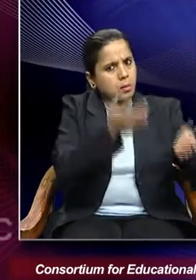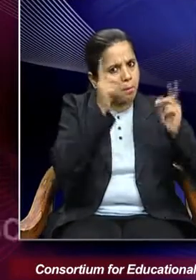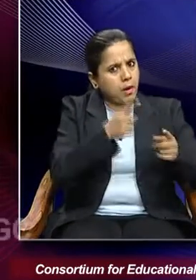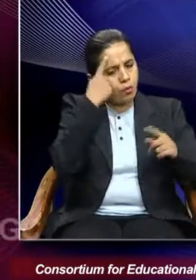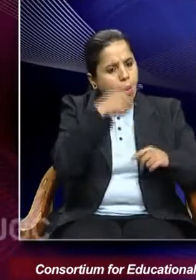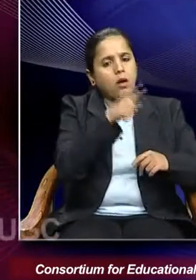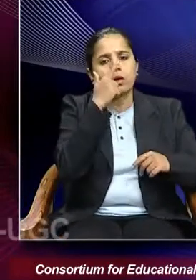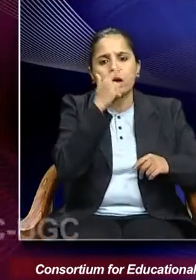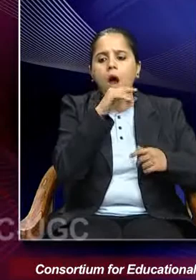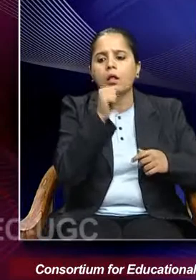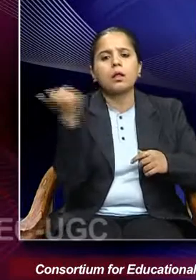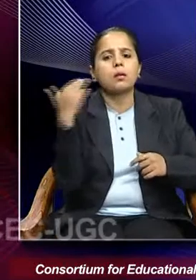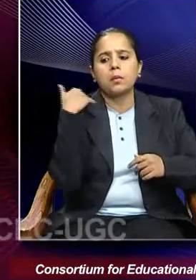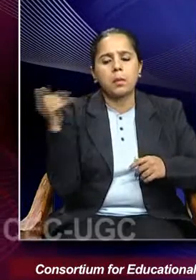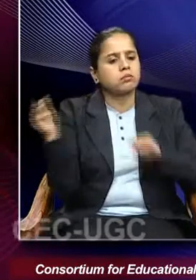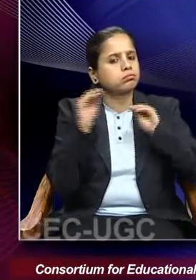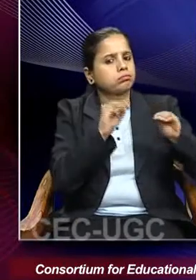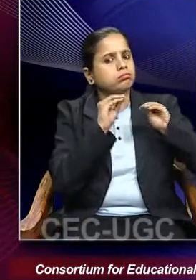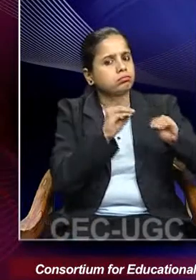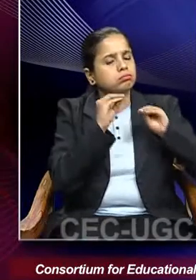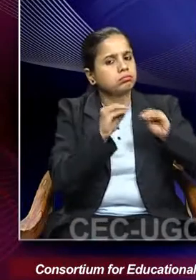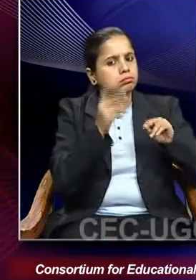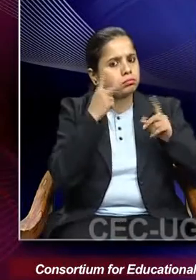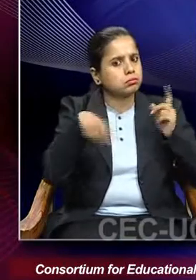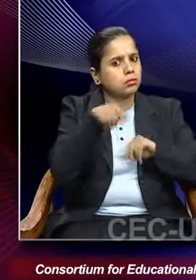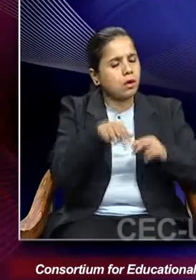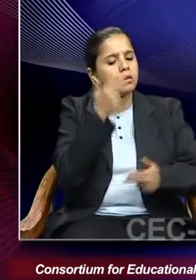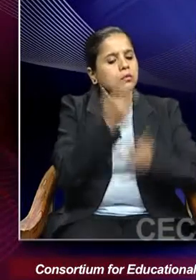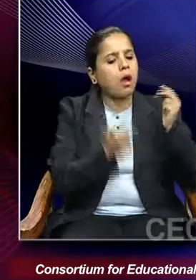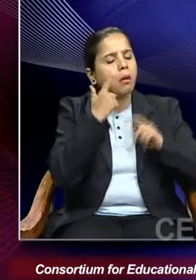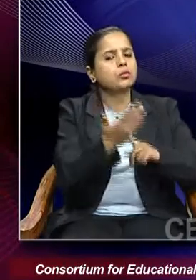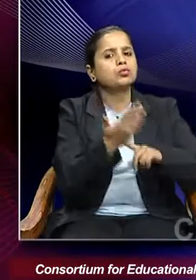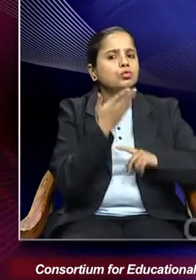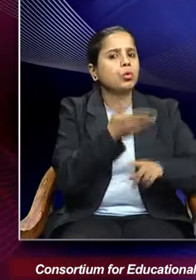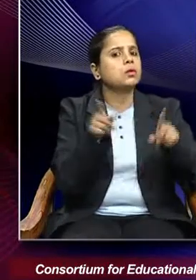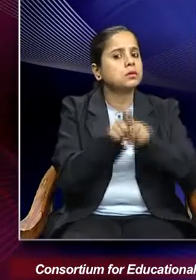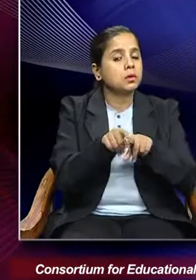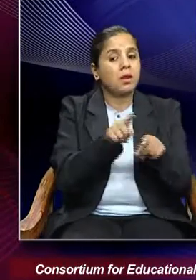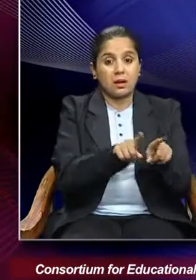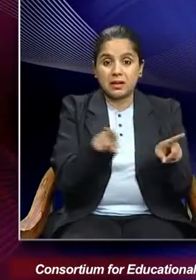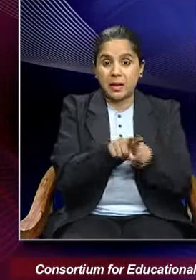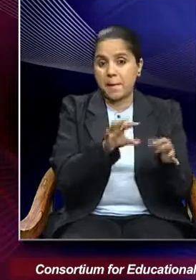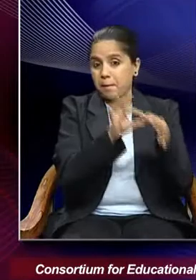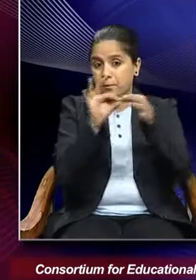cousins as appears from this autobiography. In contrast, the women folk